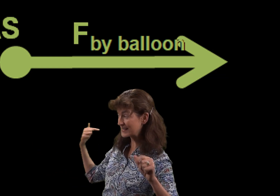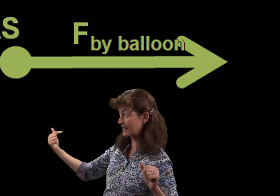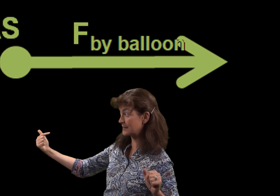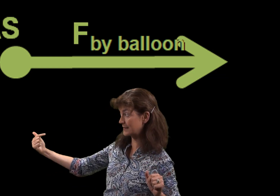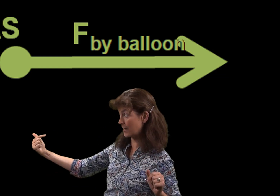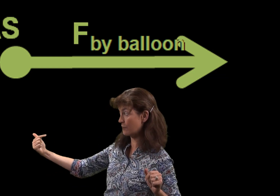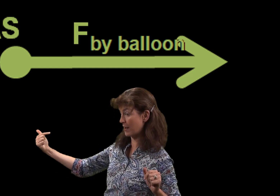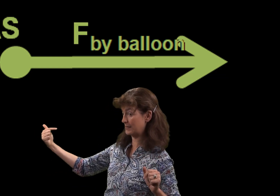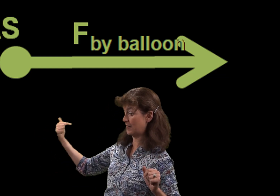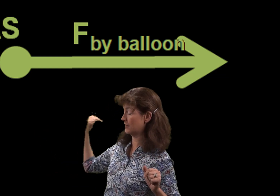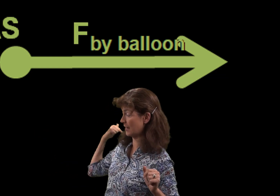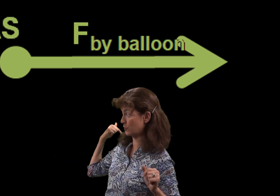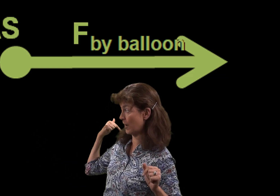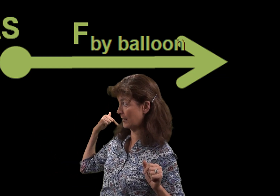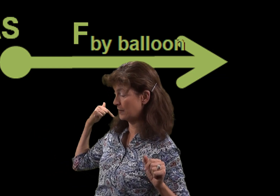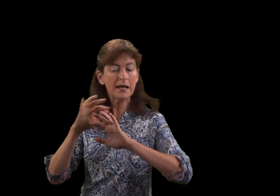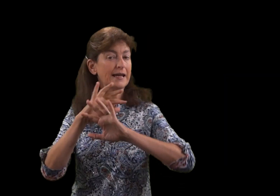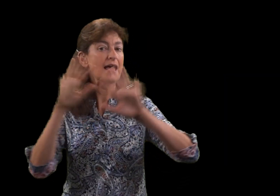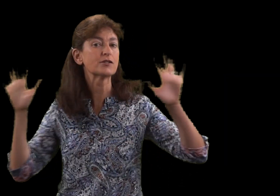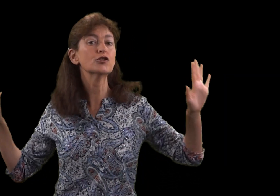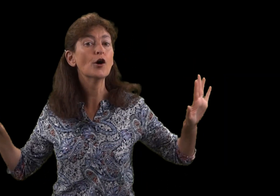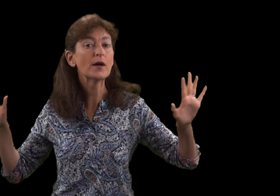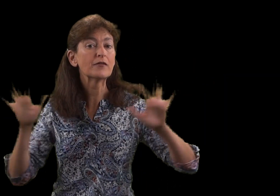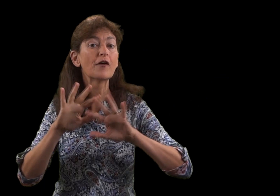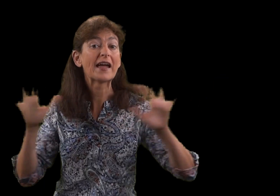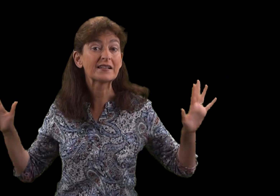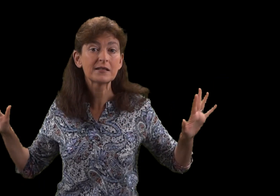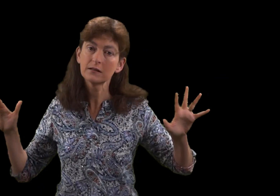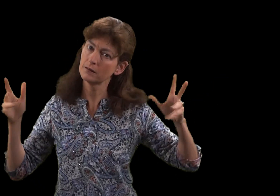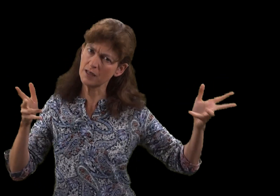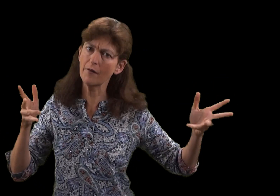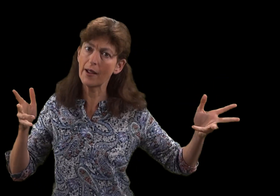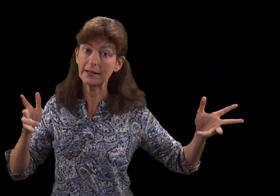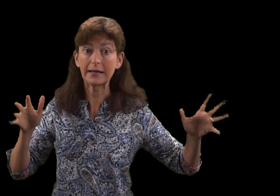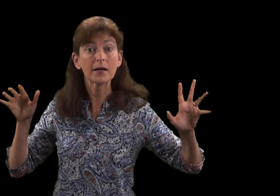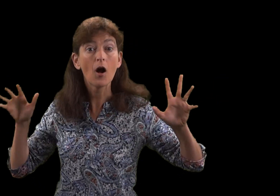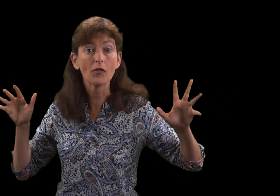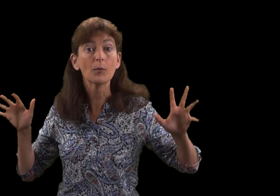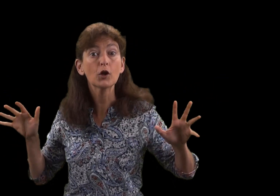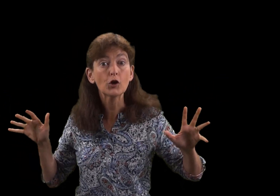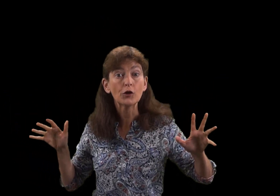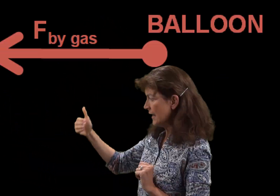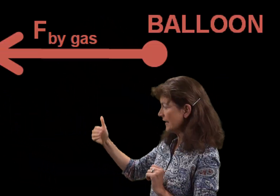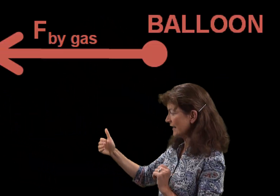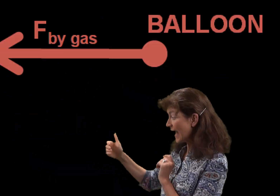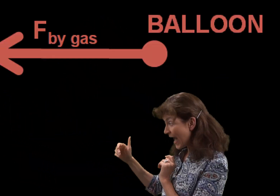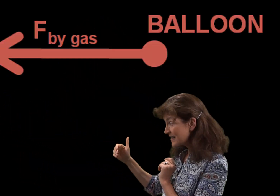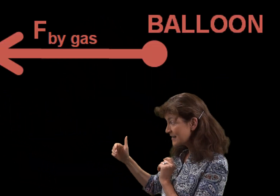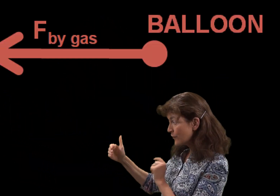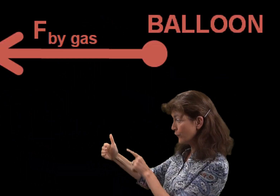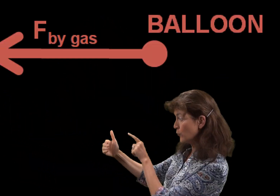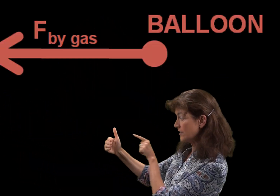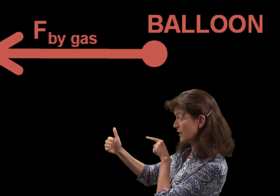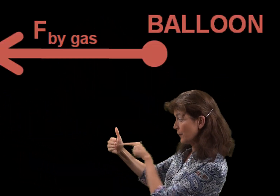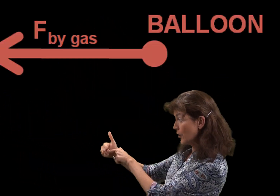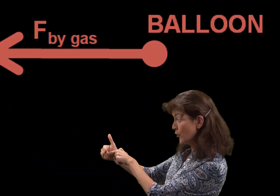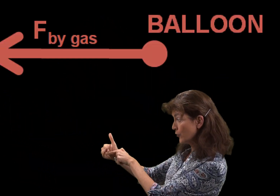accelerate that way. It has no effect directly on the balloon. The gas forces the balloon